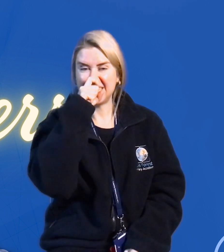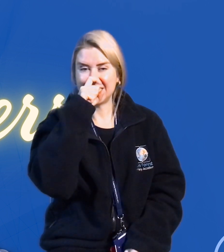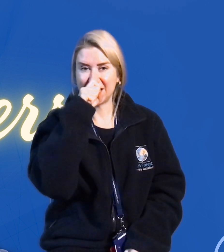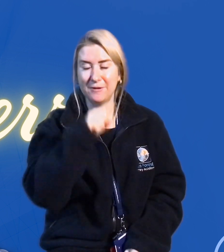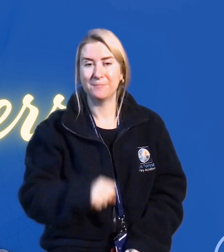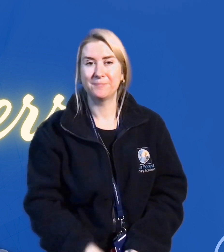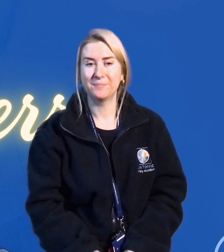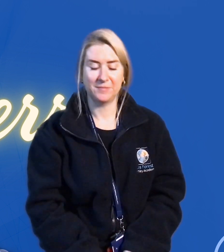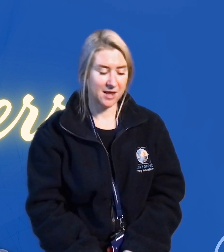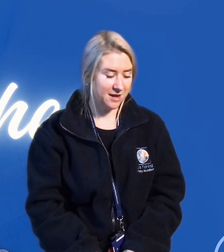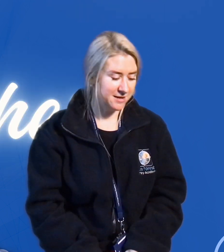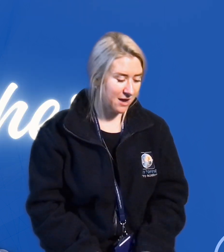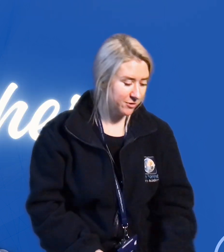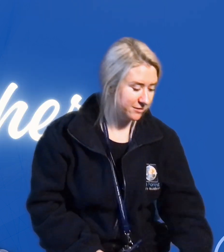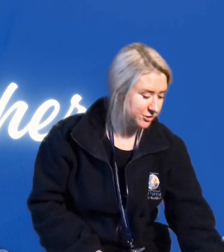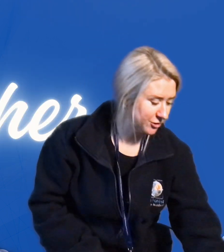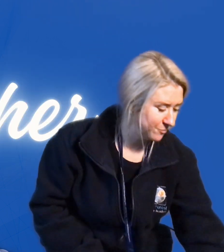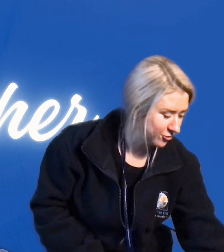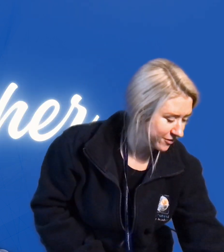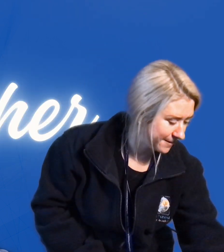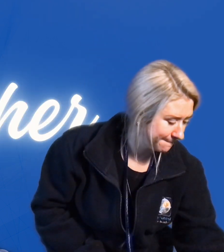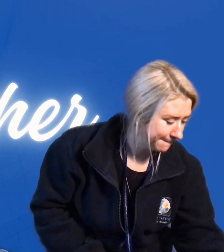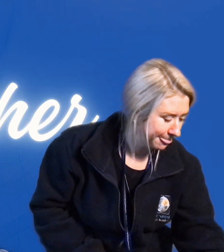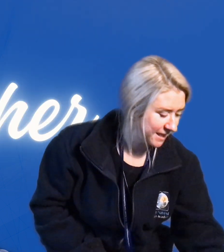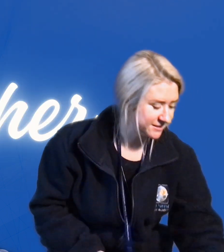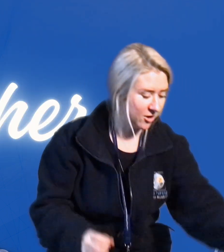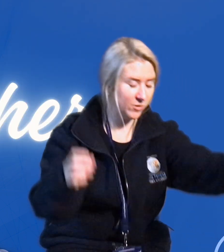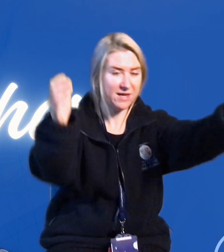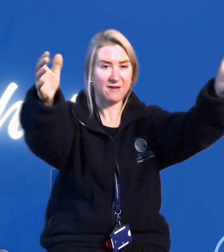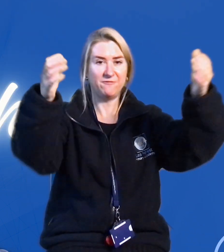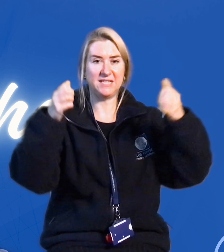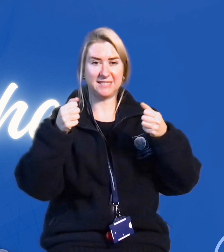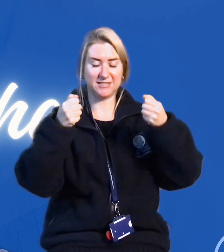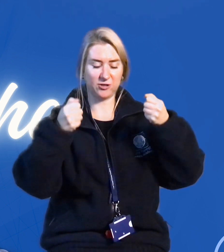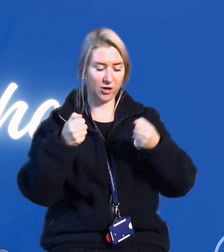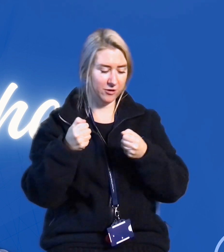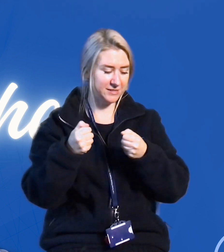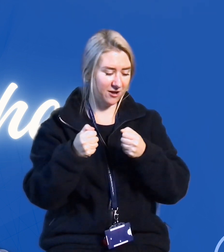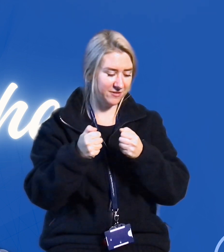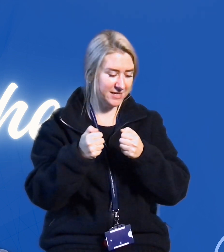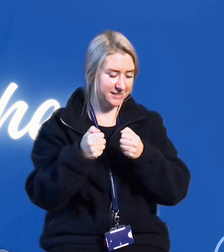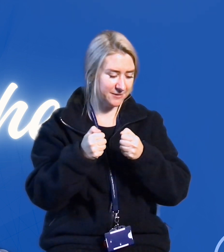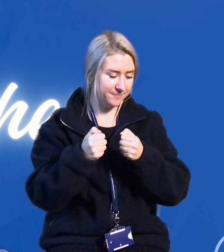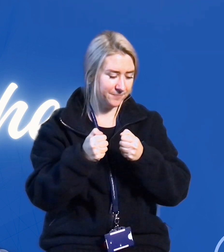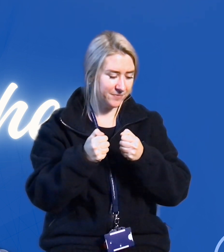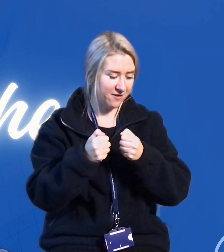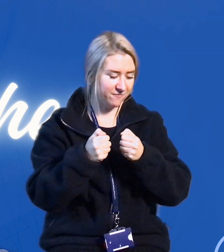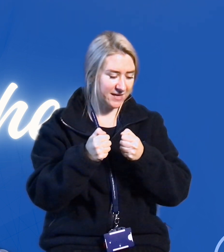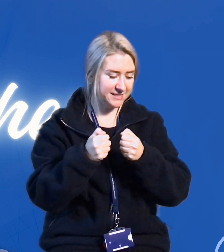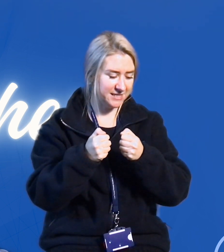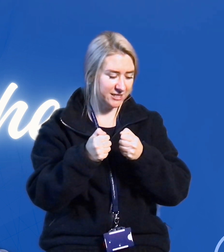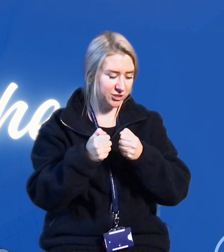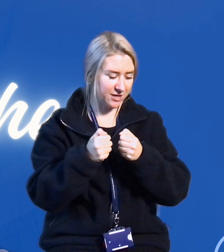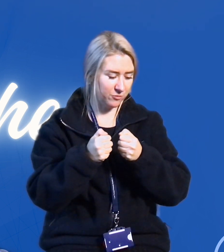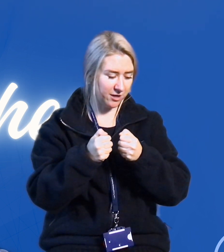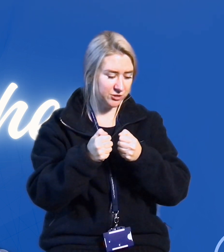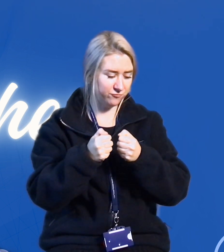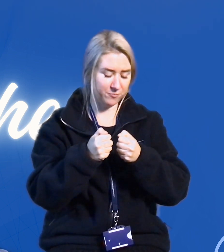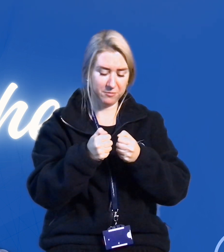sister. Now we're going to do brother. So with our fists closed like this, facing each other, now we're going to rub them a